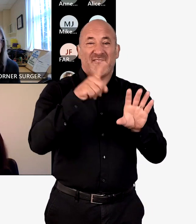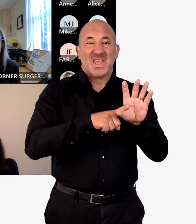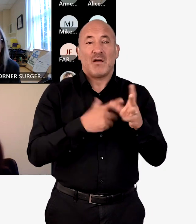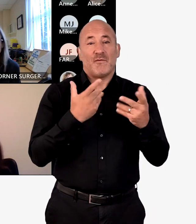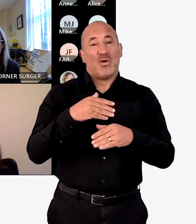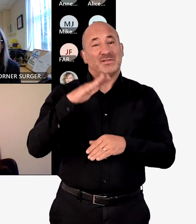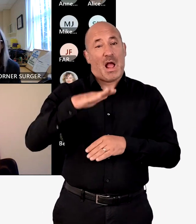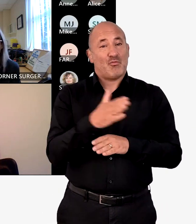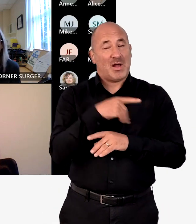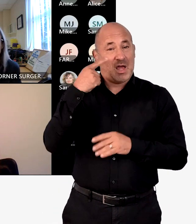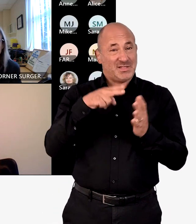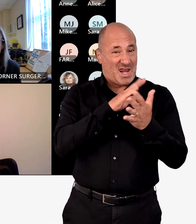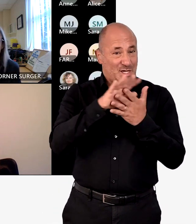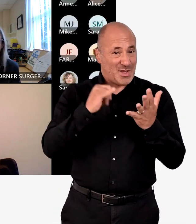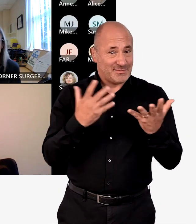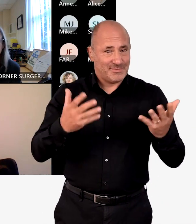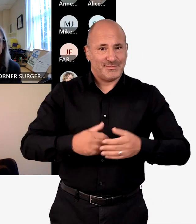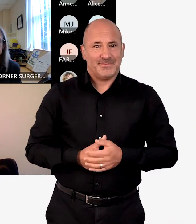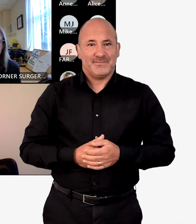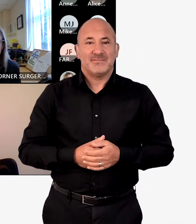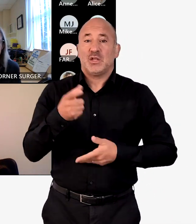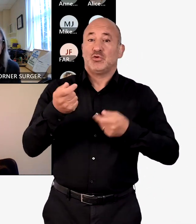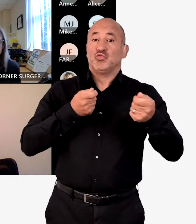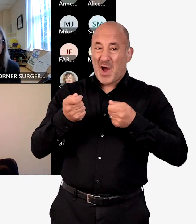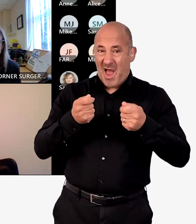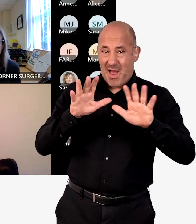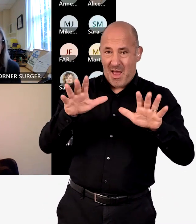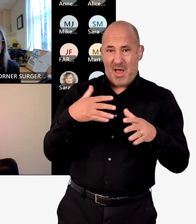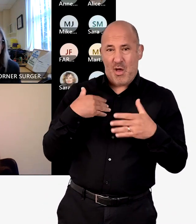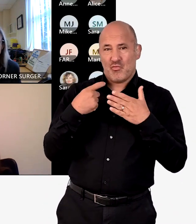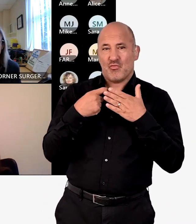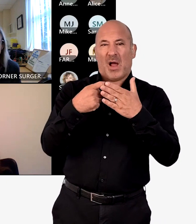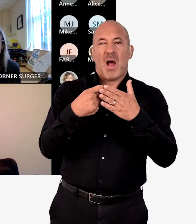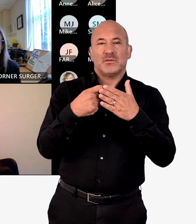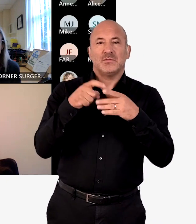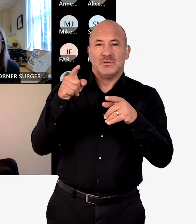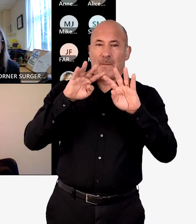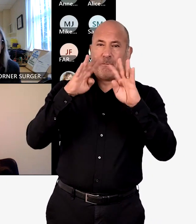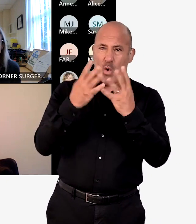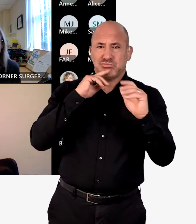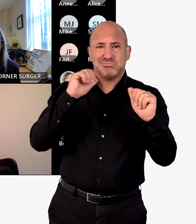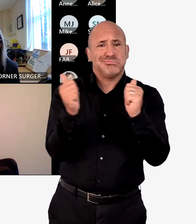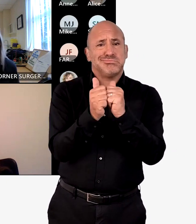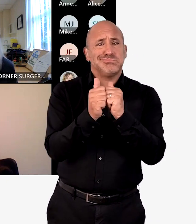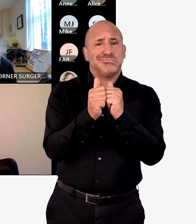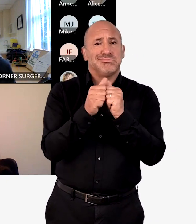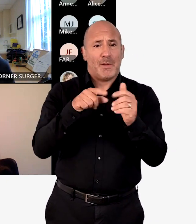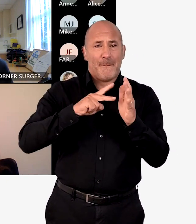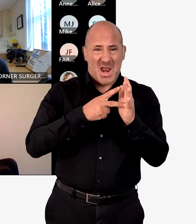in South West London over the next five years. And then, Chair, I would like to recommend, therefore, that the board agree the